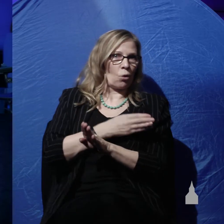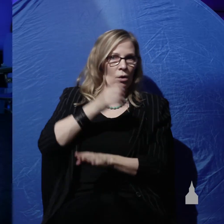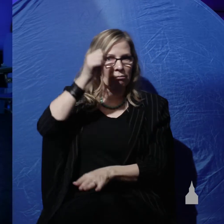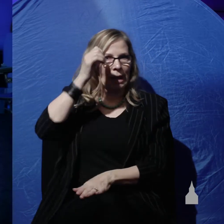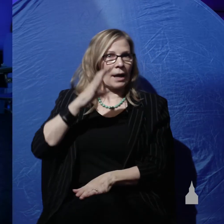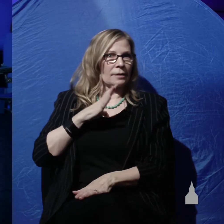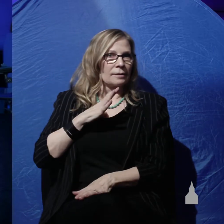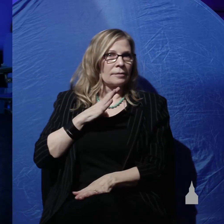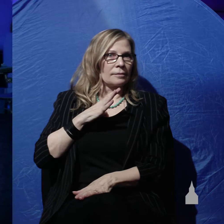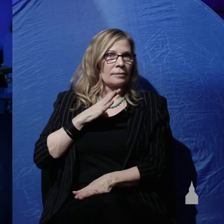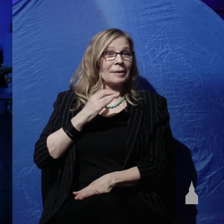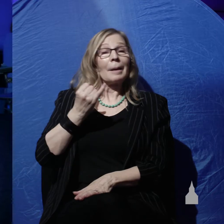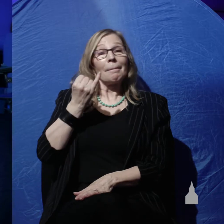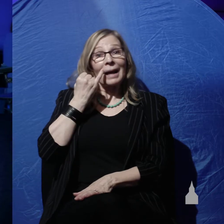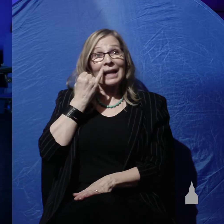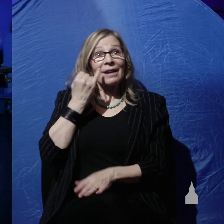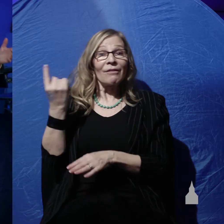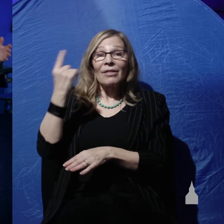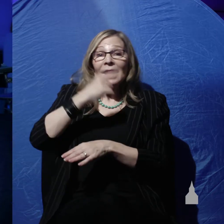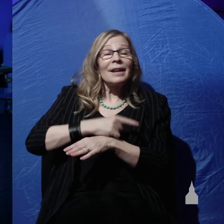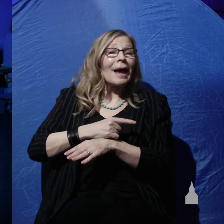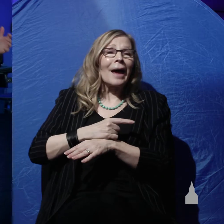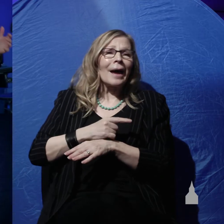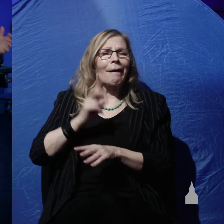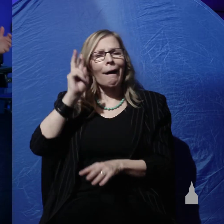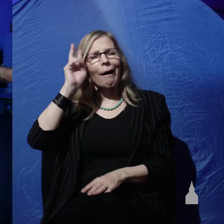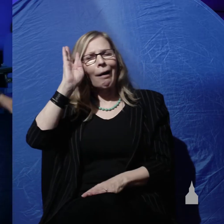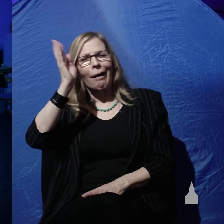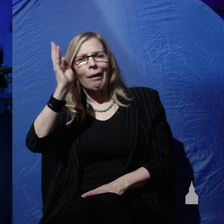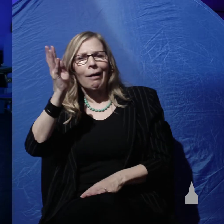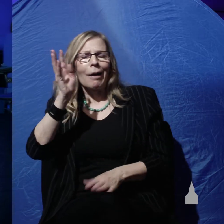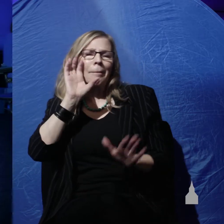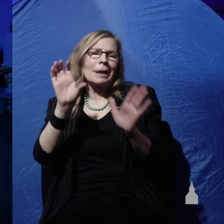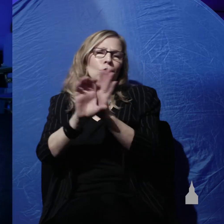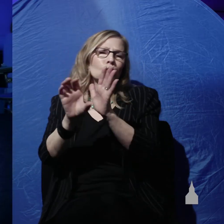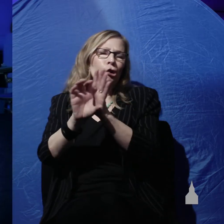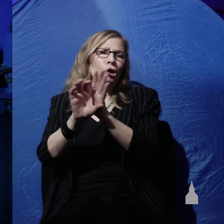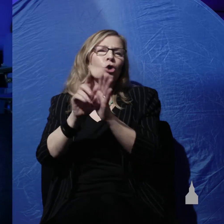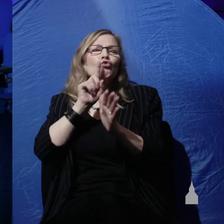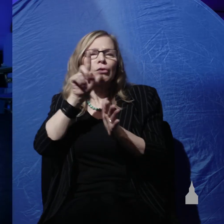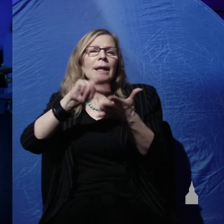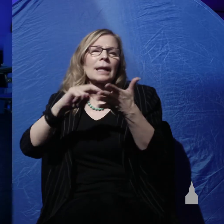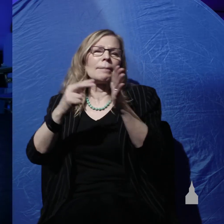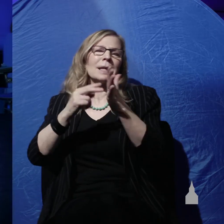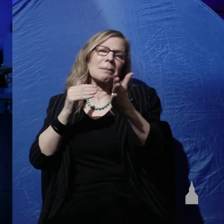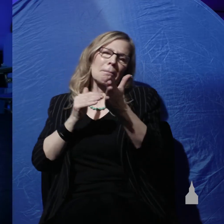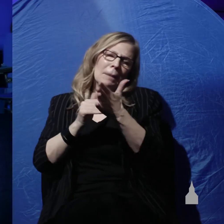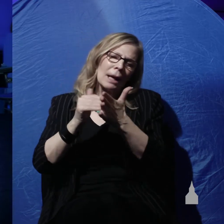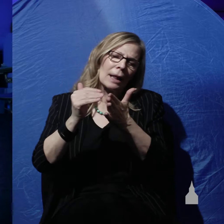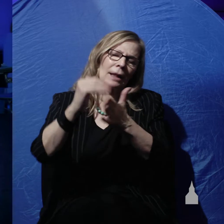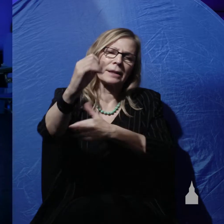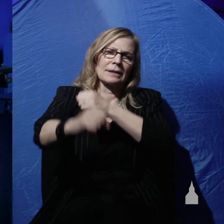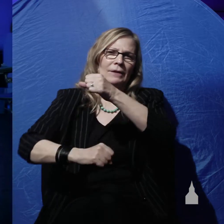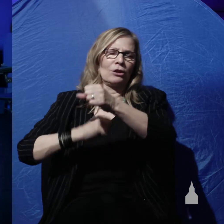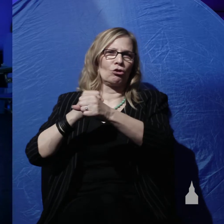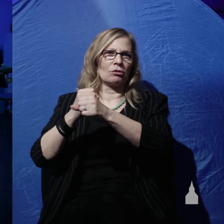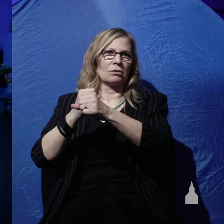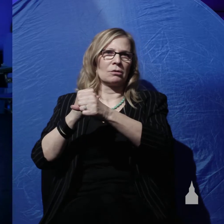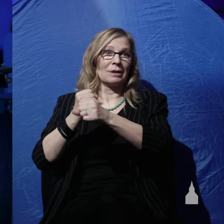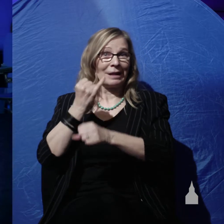really figurative of millions and billions of years, if millions of years really happened, then